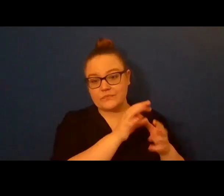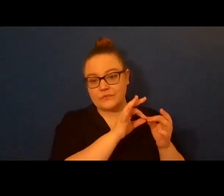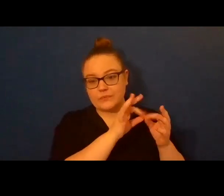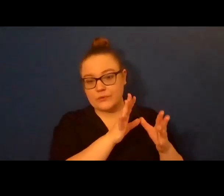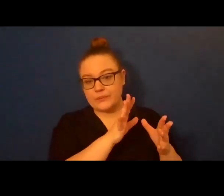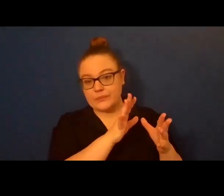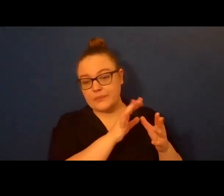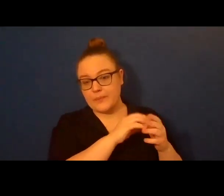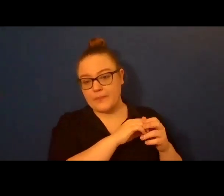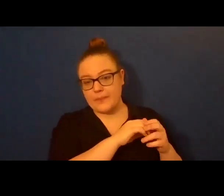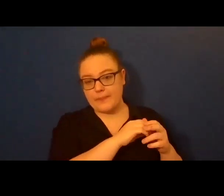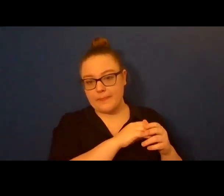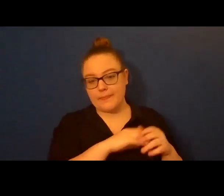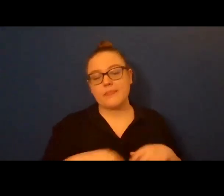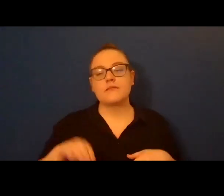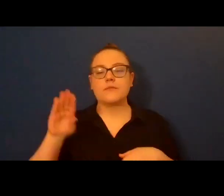Biden versus Trump.